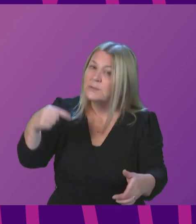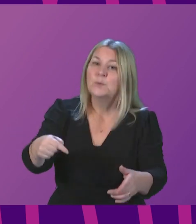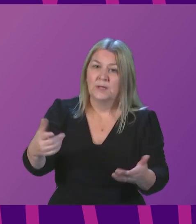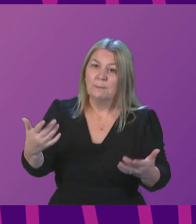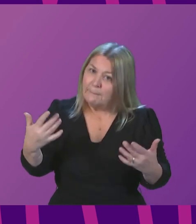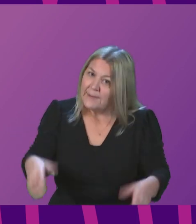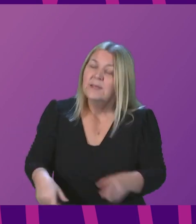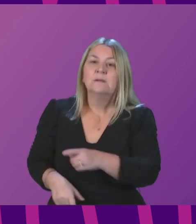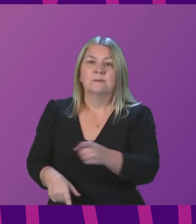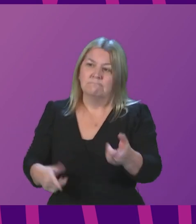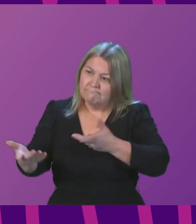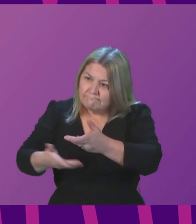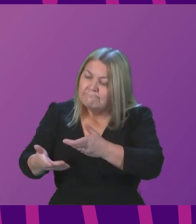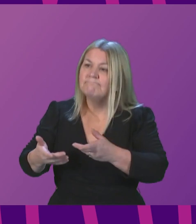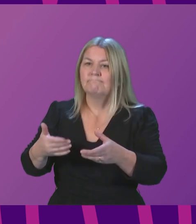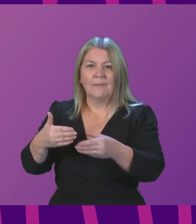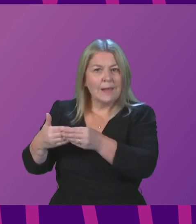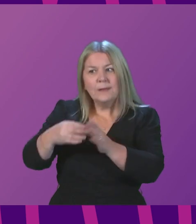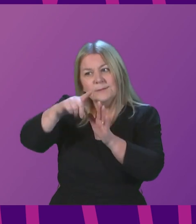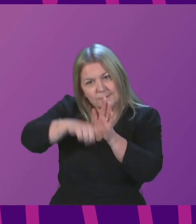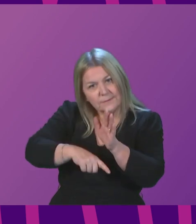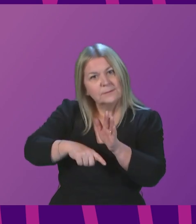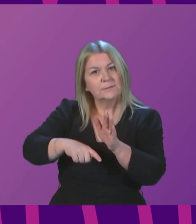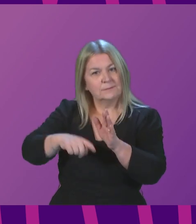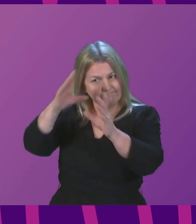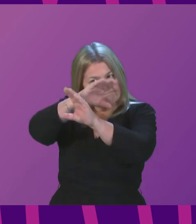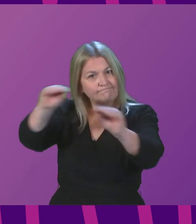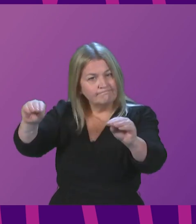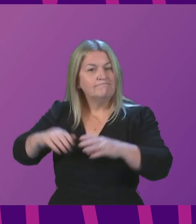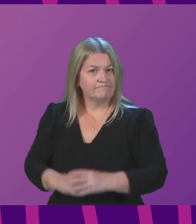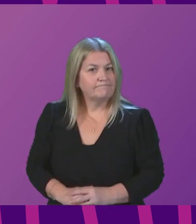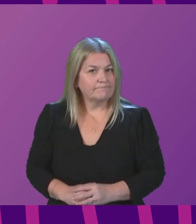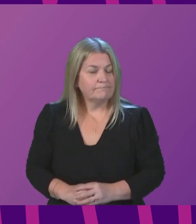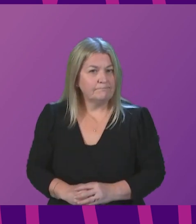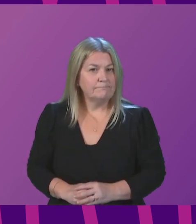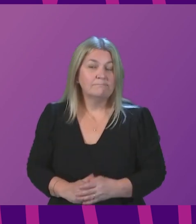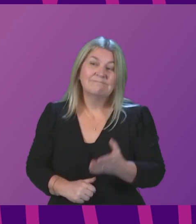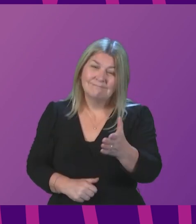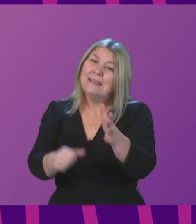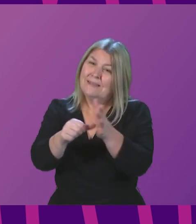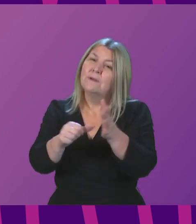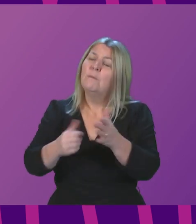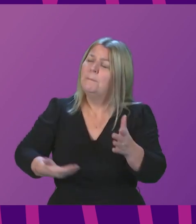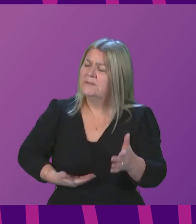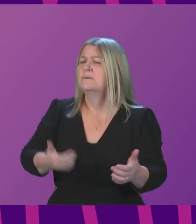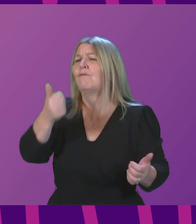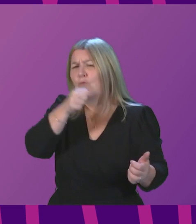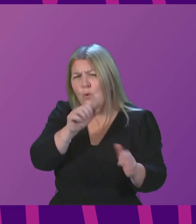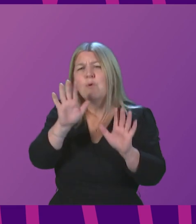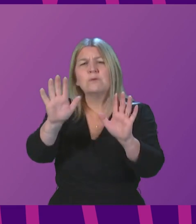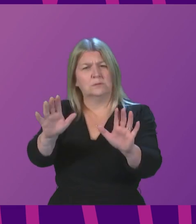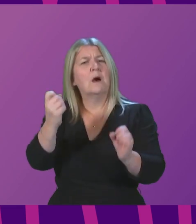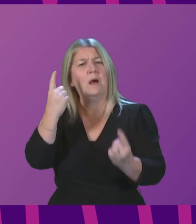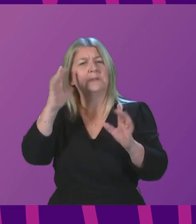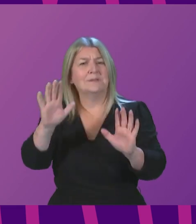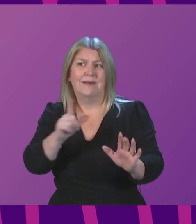these issues and the guidance for these sectors. So this is difficult for businesses. That's part of what